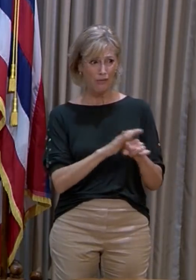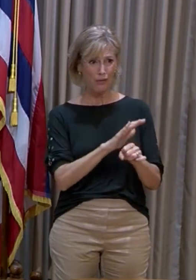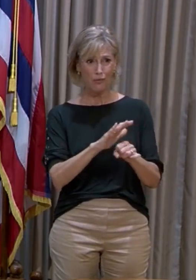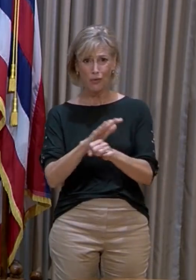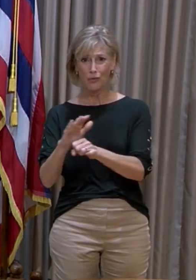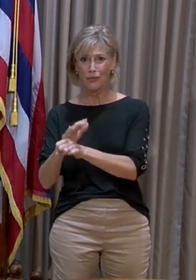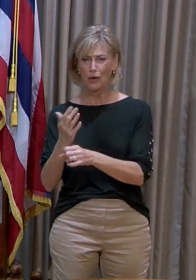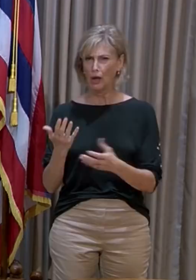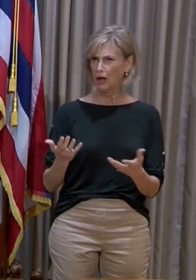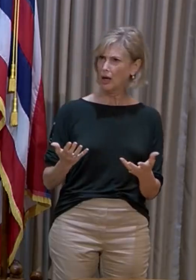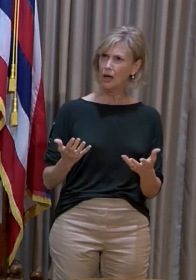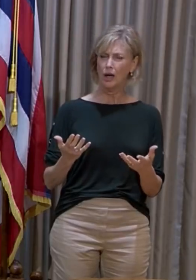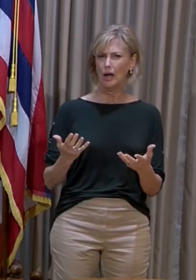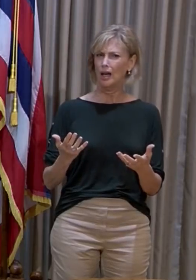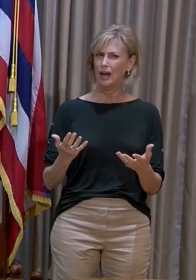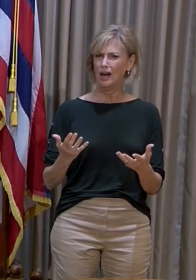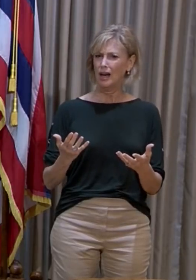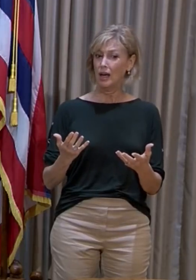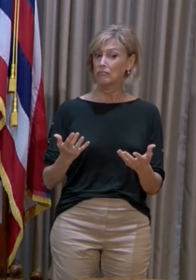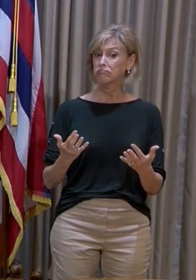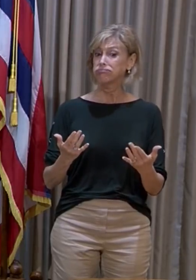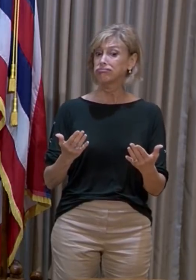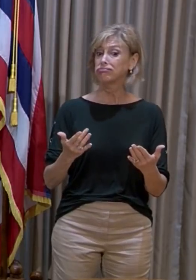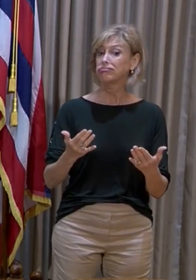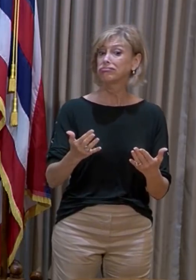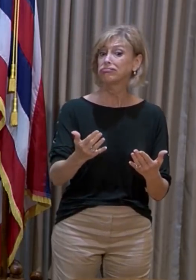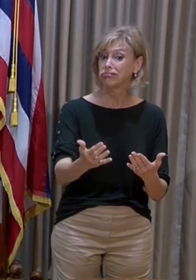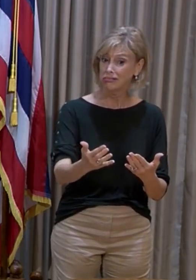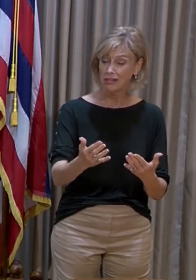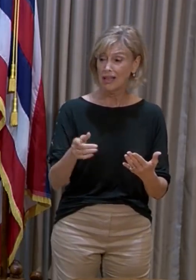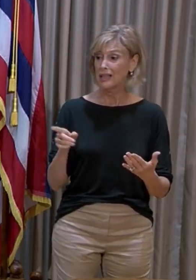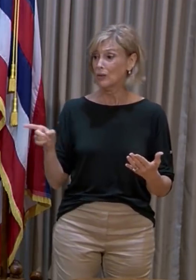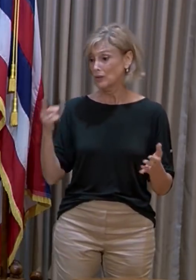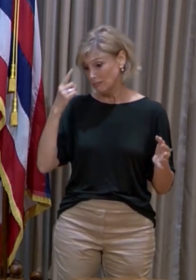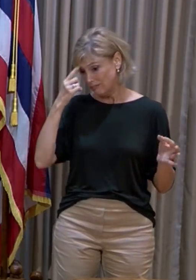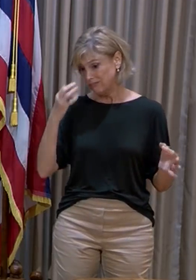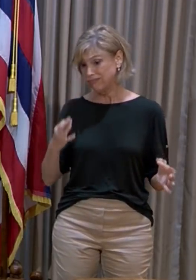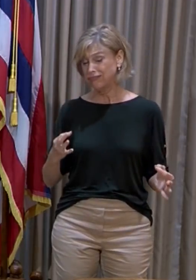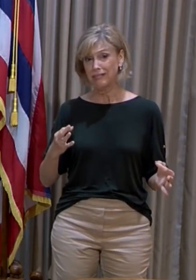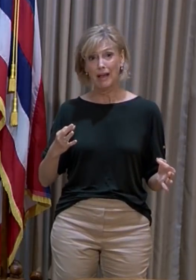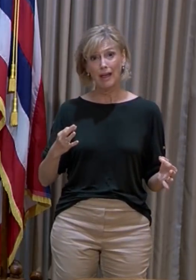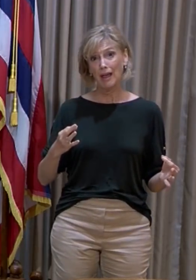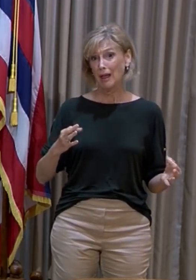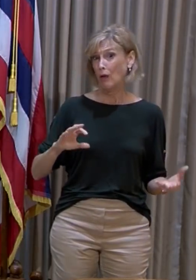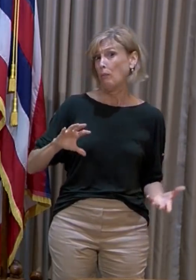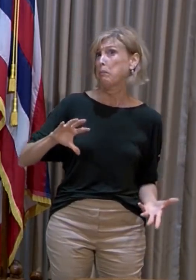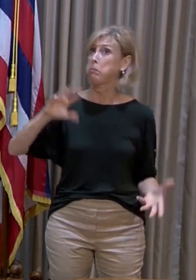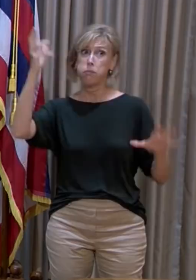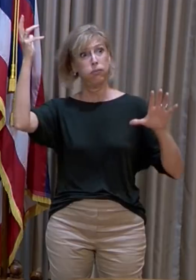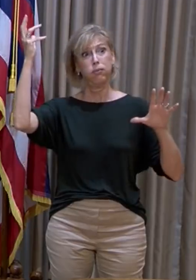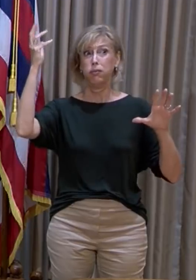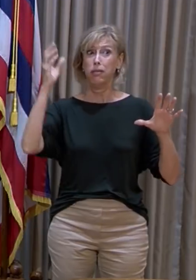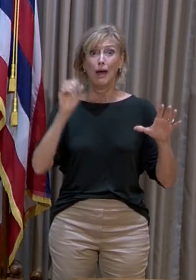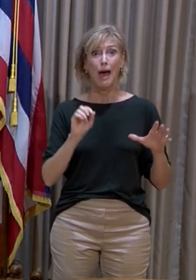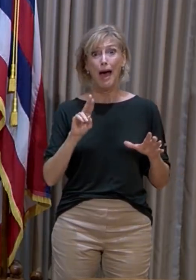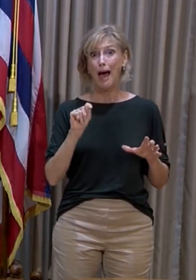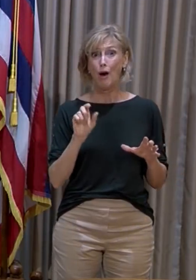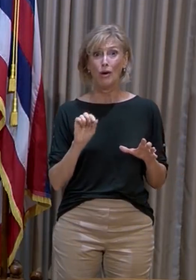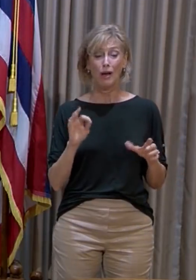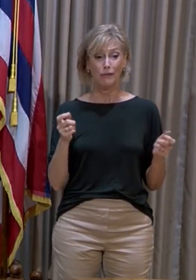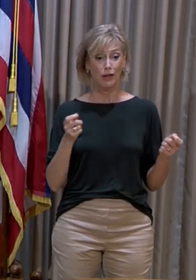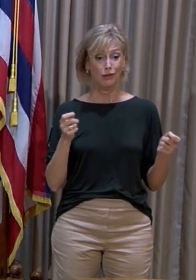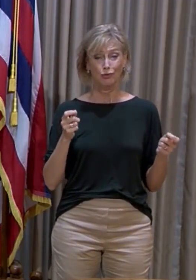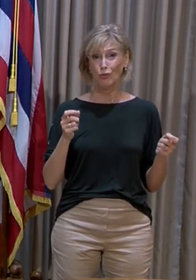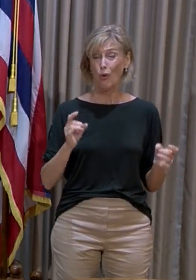how much longer is it until you define it as being out of control or the